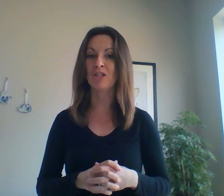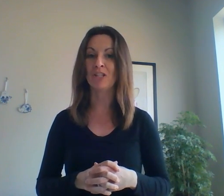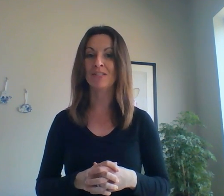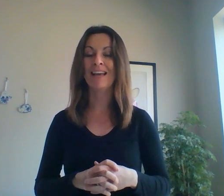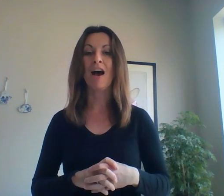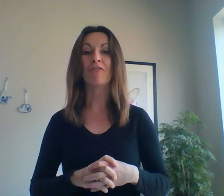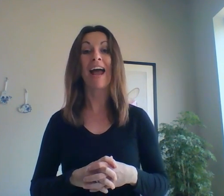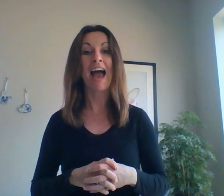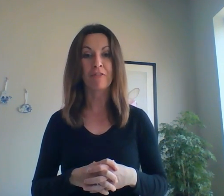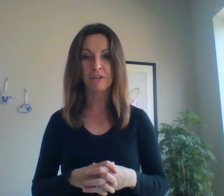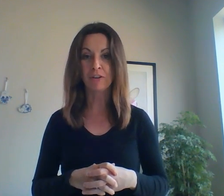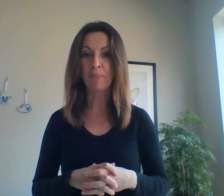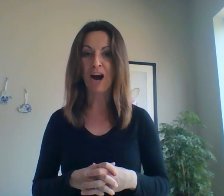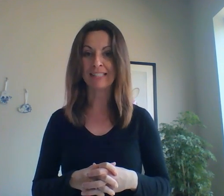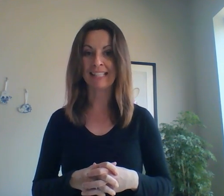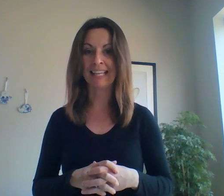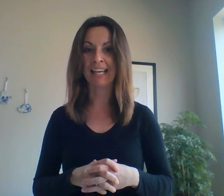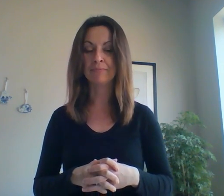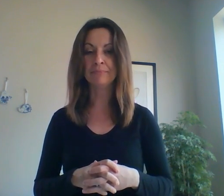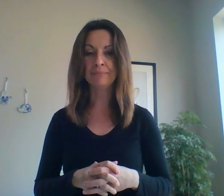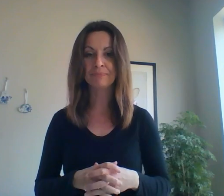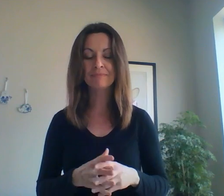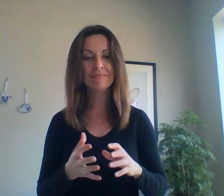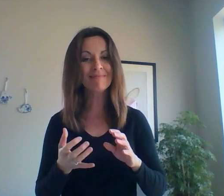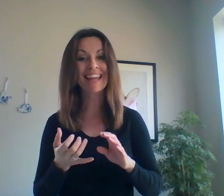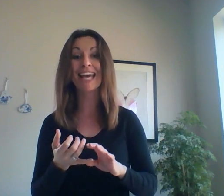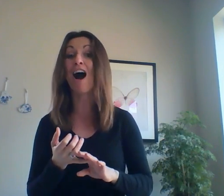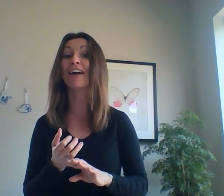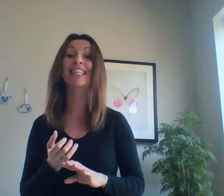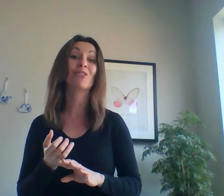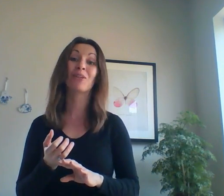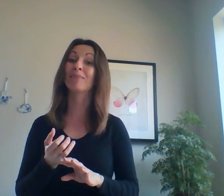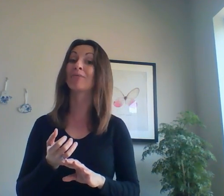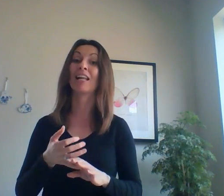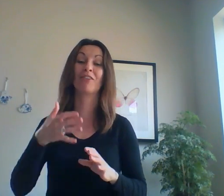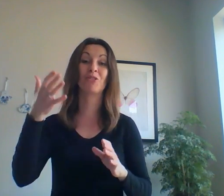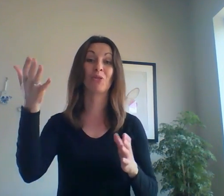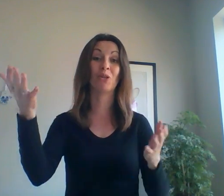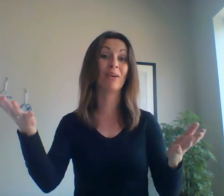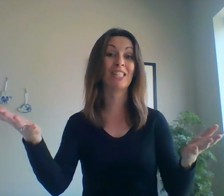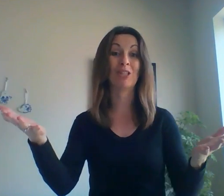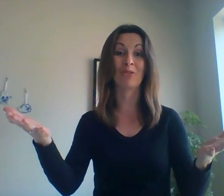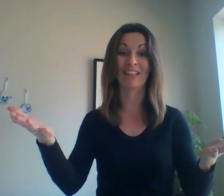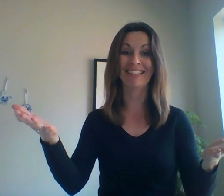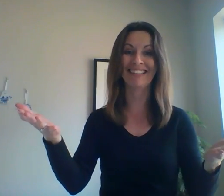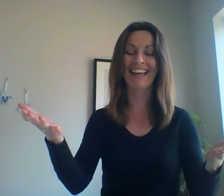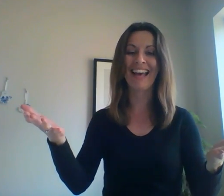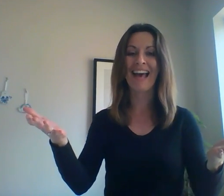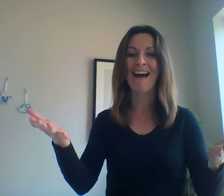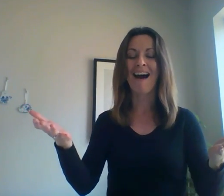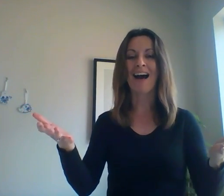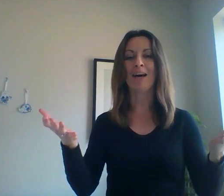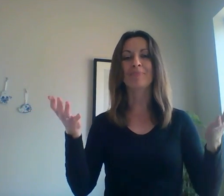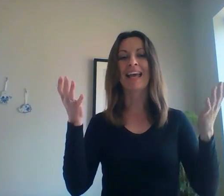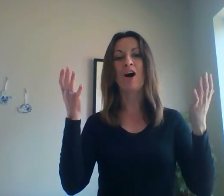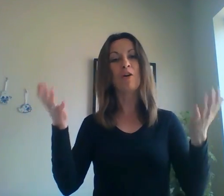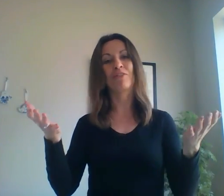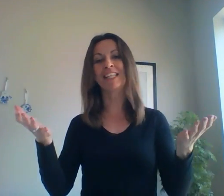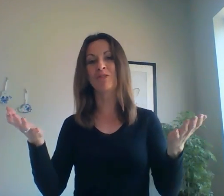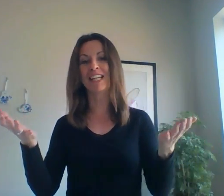for effortful processing. They are extremely relevant to U.S. students and hopefully you can